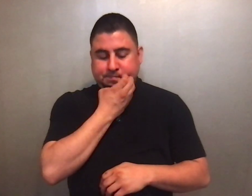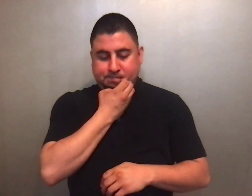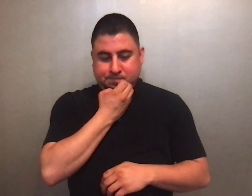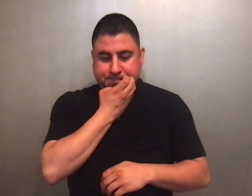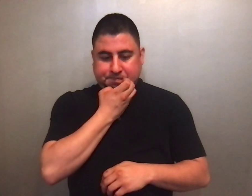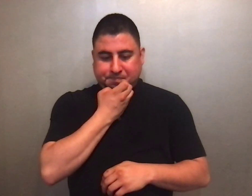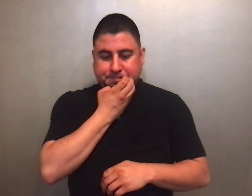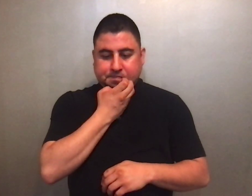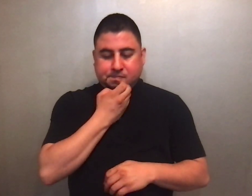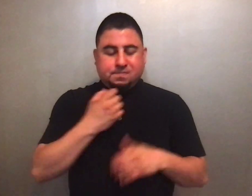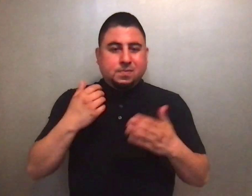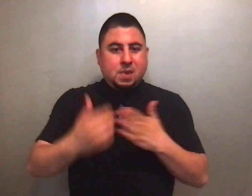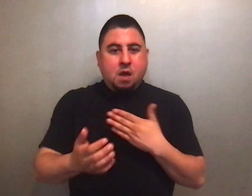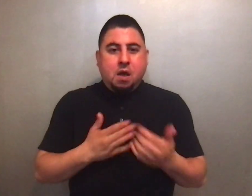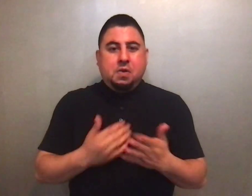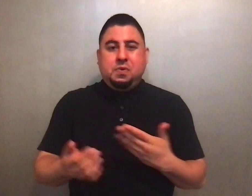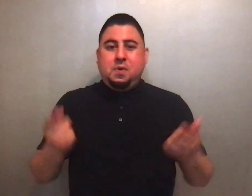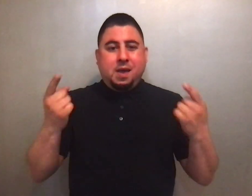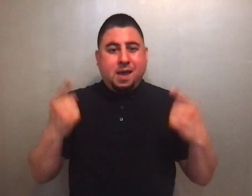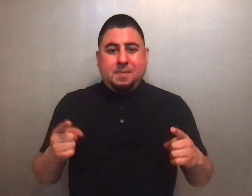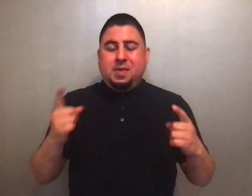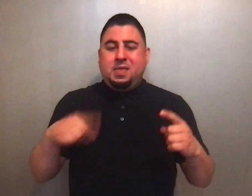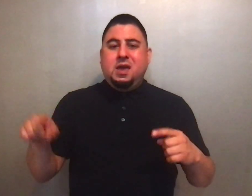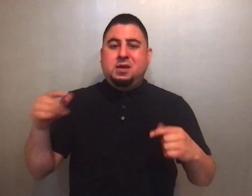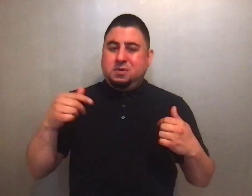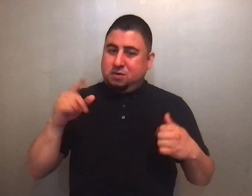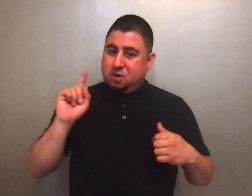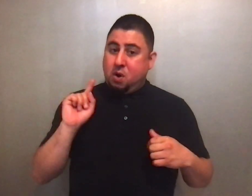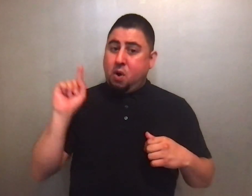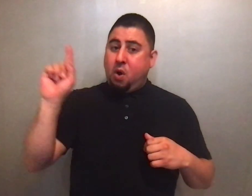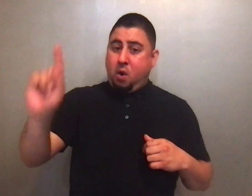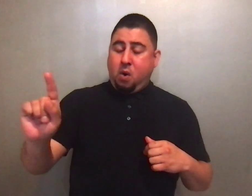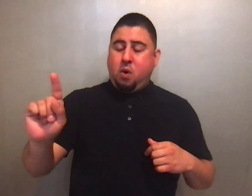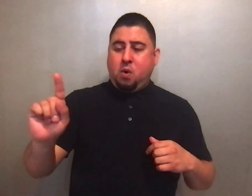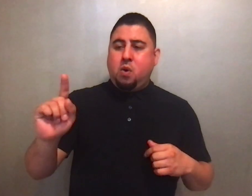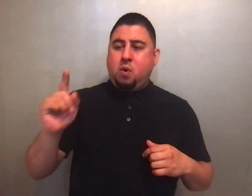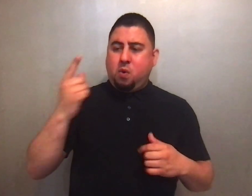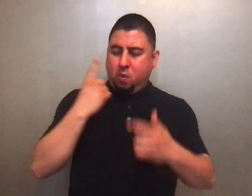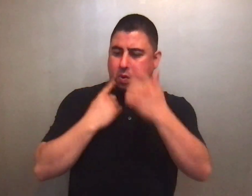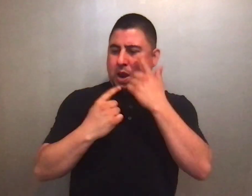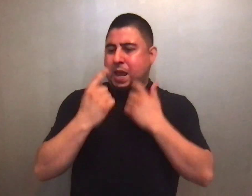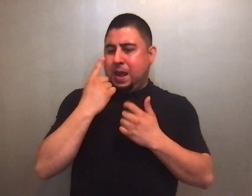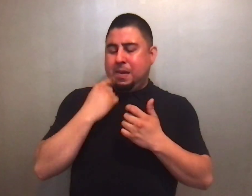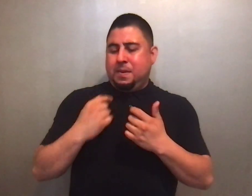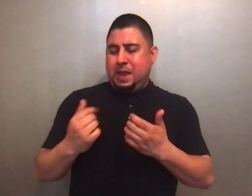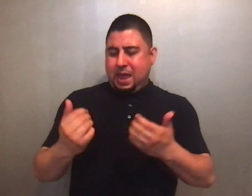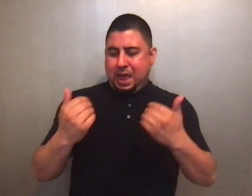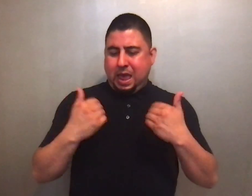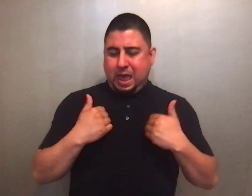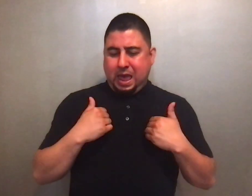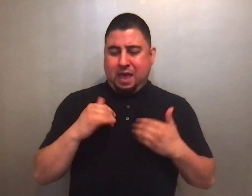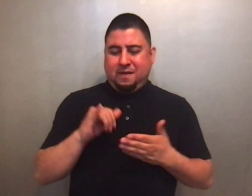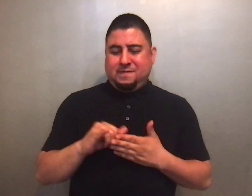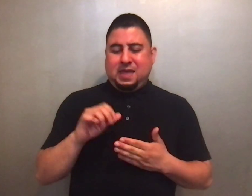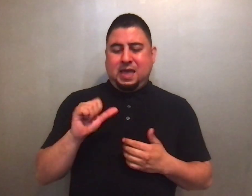Although they go forth weeping, Carrying the seed to be sown,